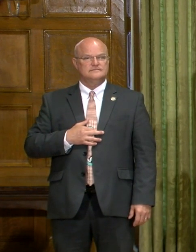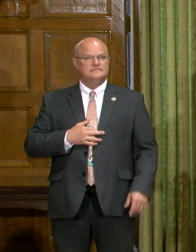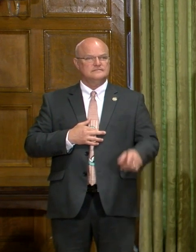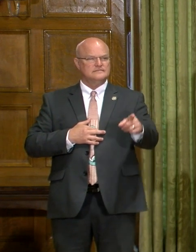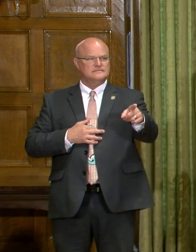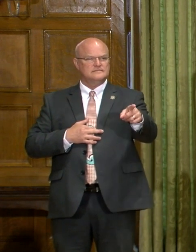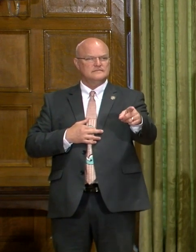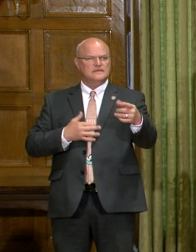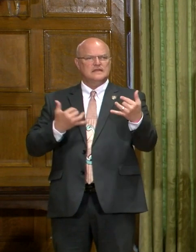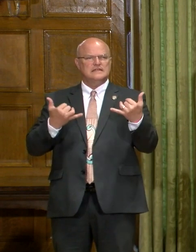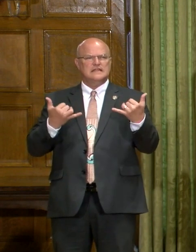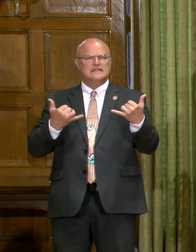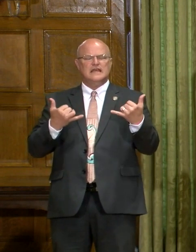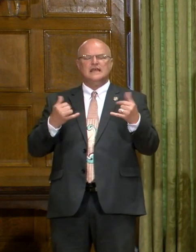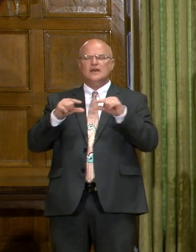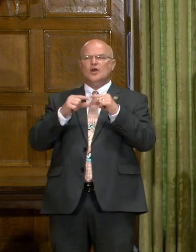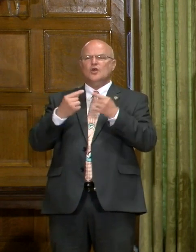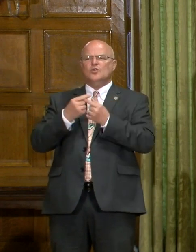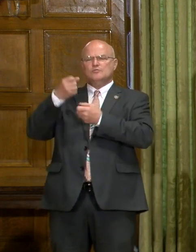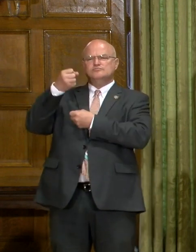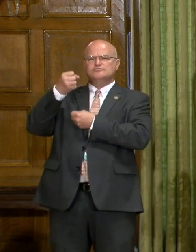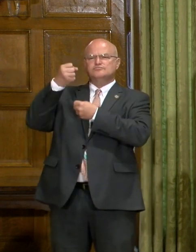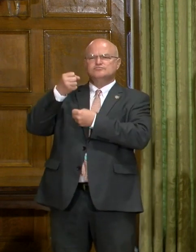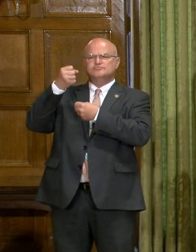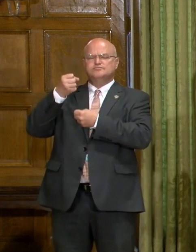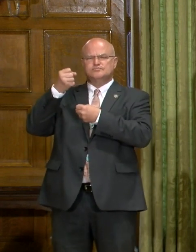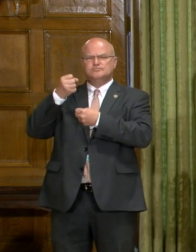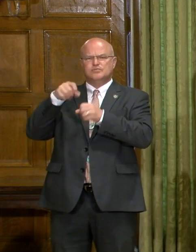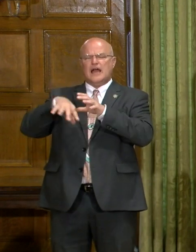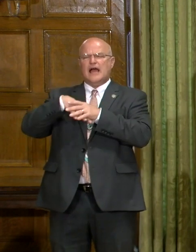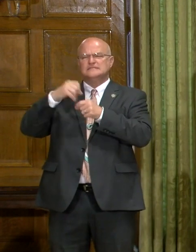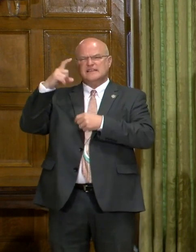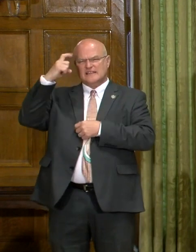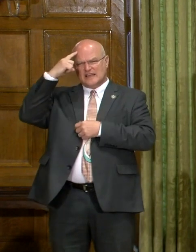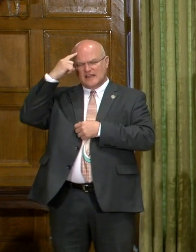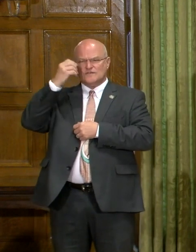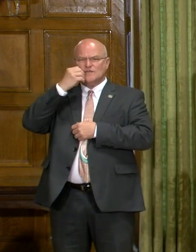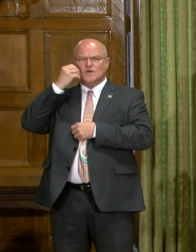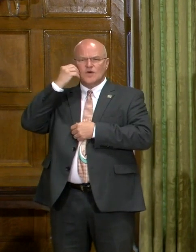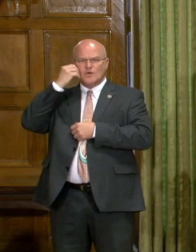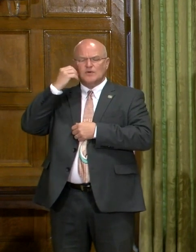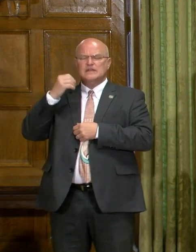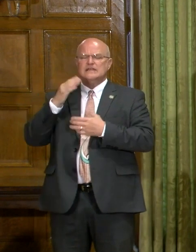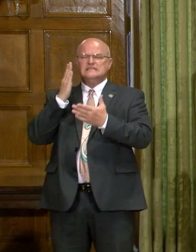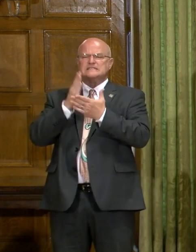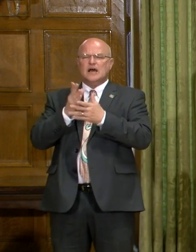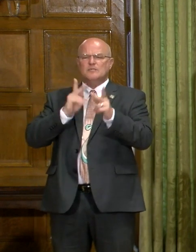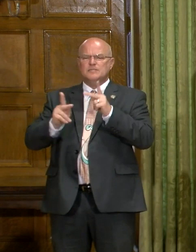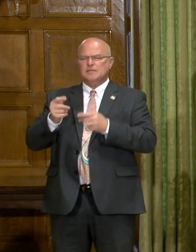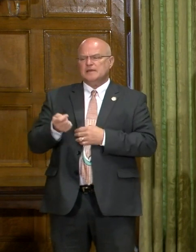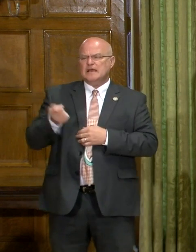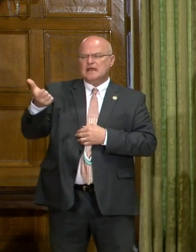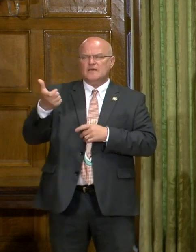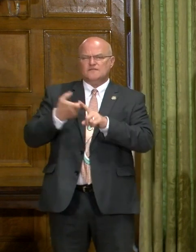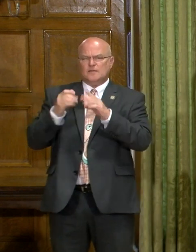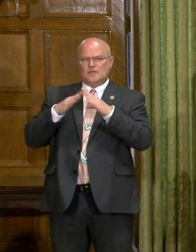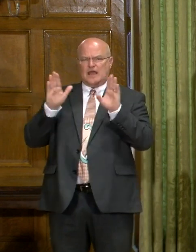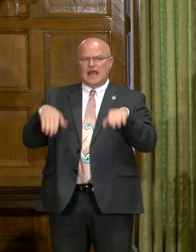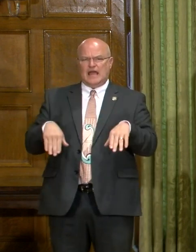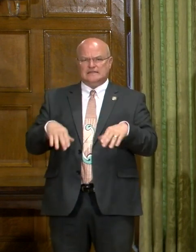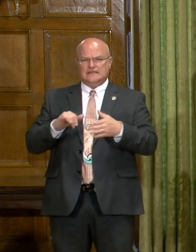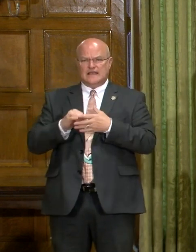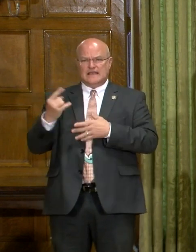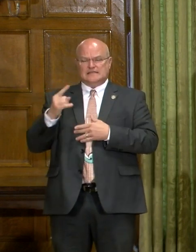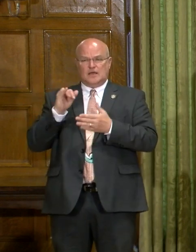Governor, today a group of protesters gathered outside the governor's mansion to urge for an eviction moratorium to stop evictions during this pandemic. Is